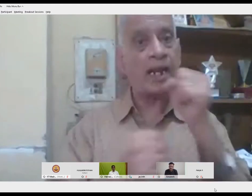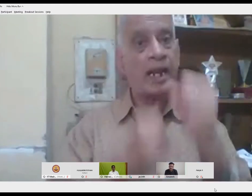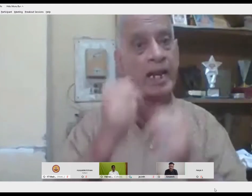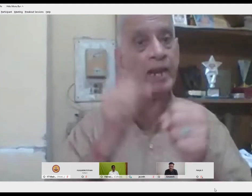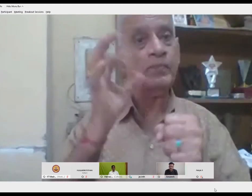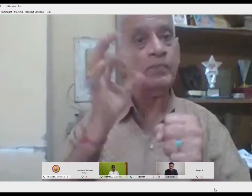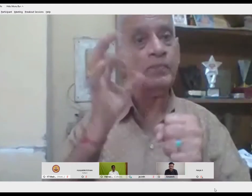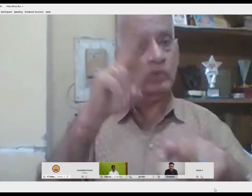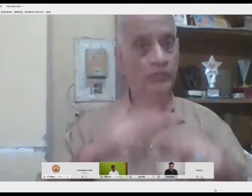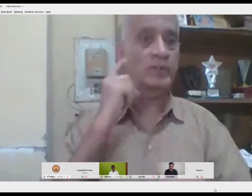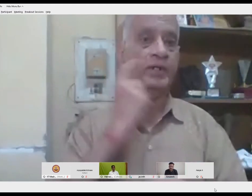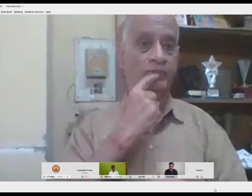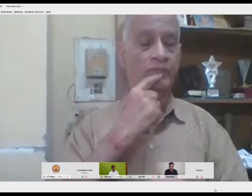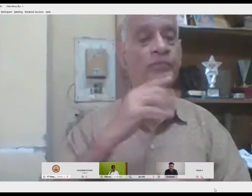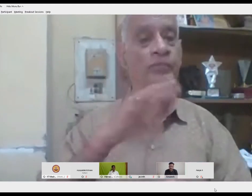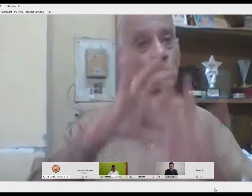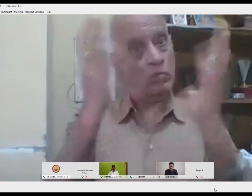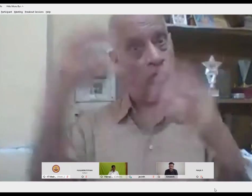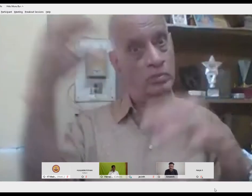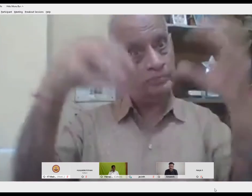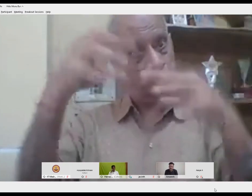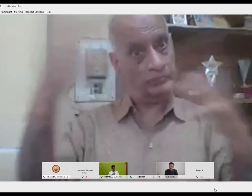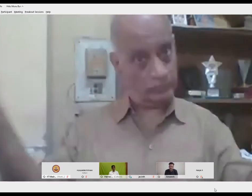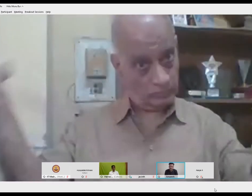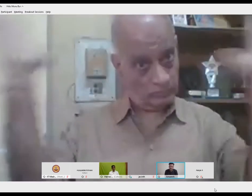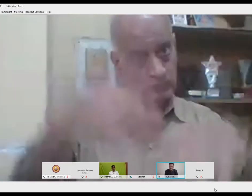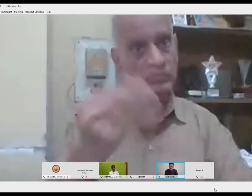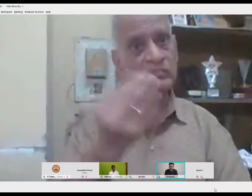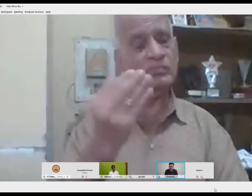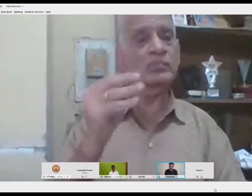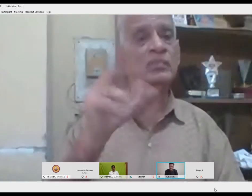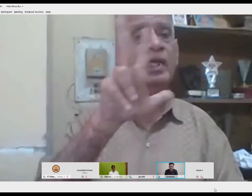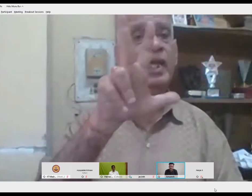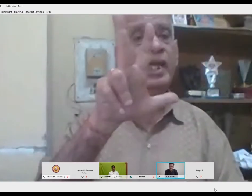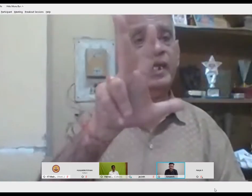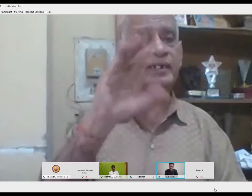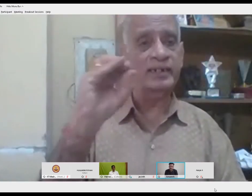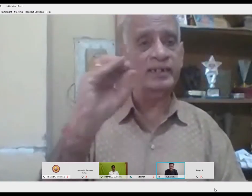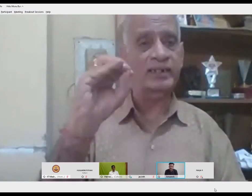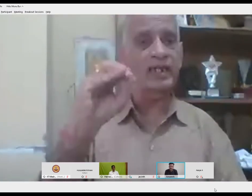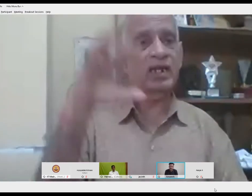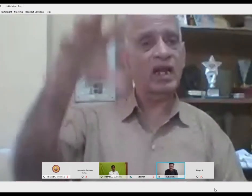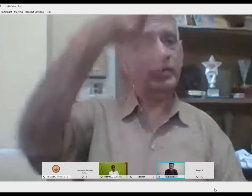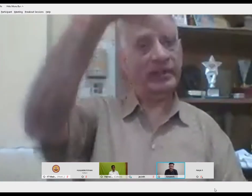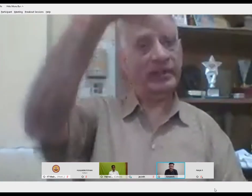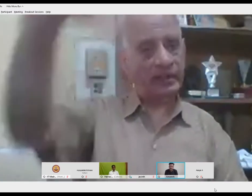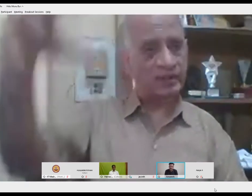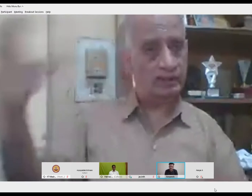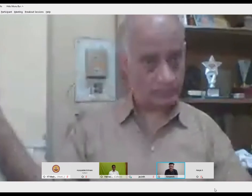the 10th world games of the deaf so a lot of countries around 80 countries